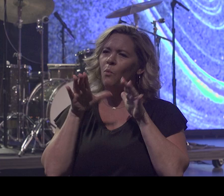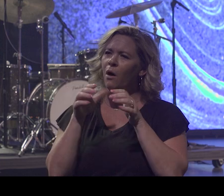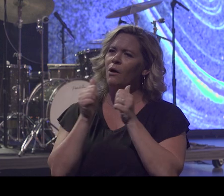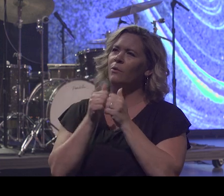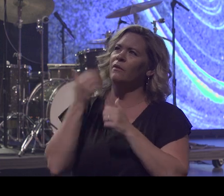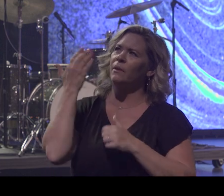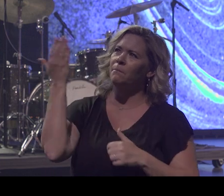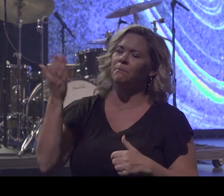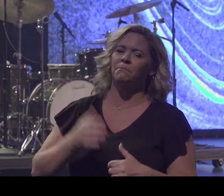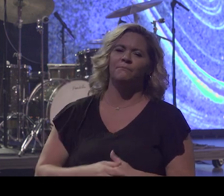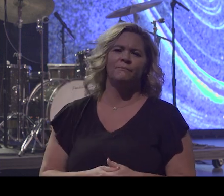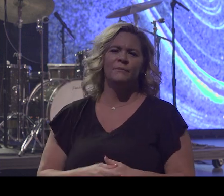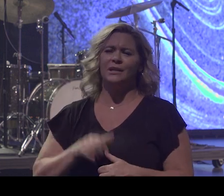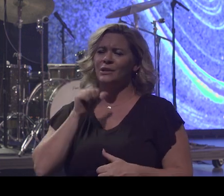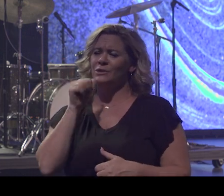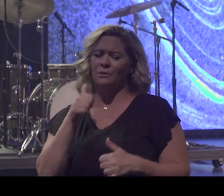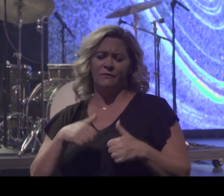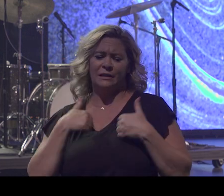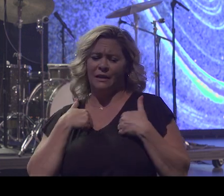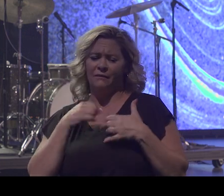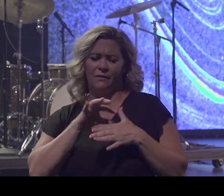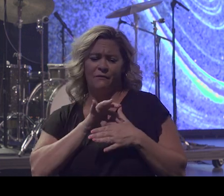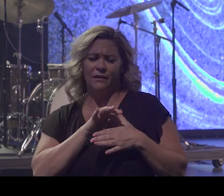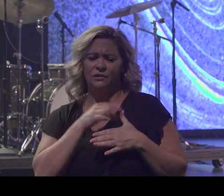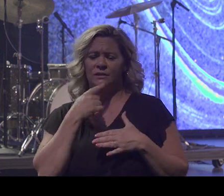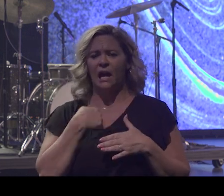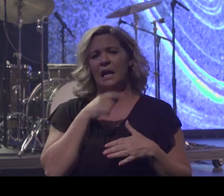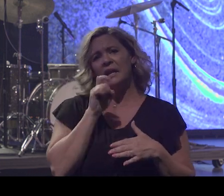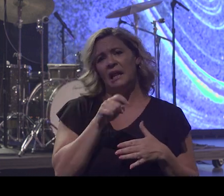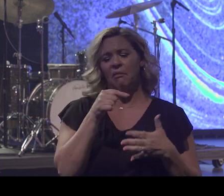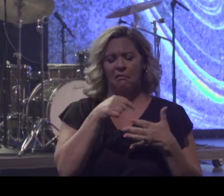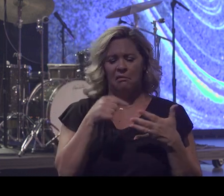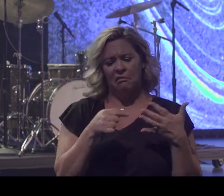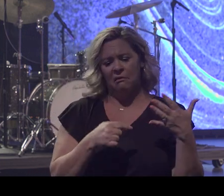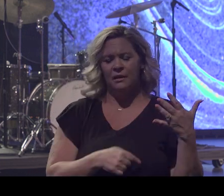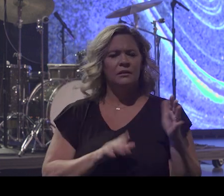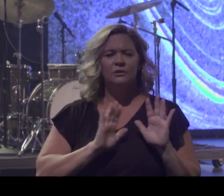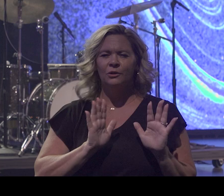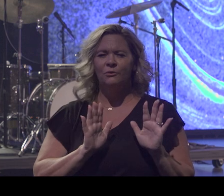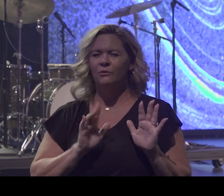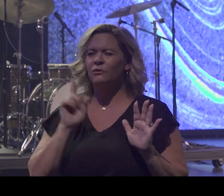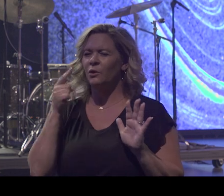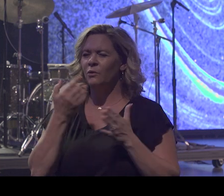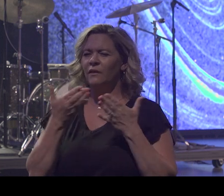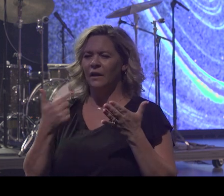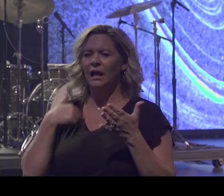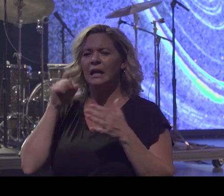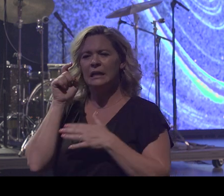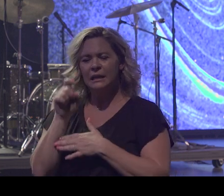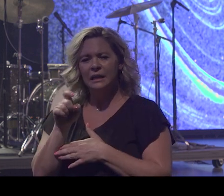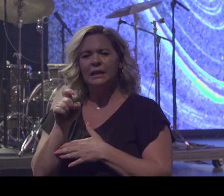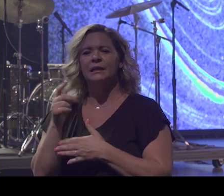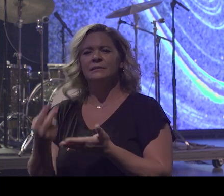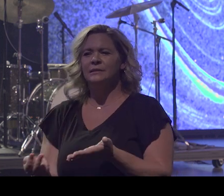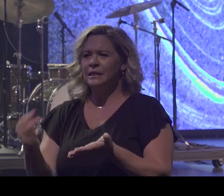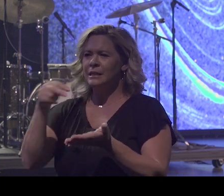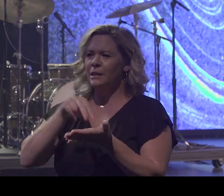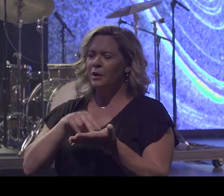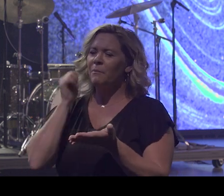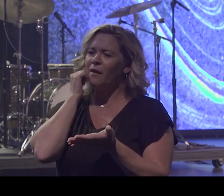live in your flesh and talk about, well, I need this, I need that. No, the only thing I need is to get up every day and worship